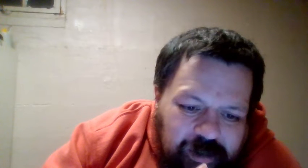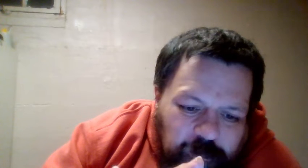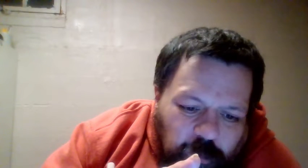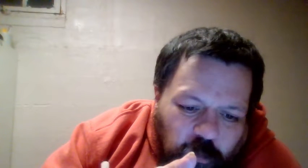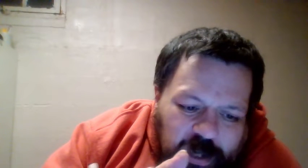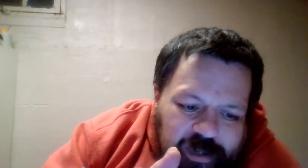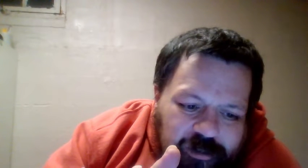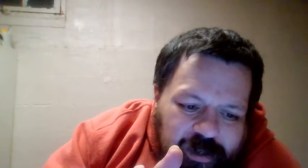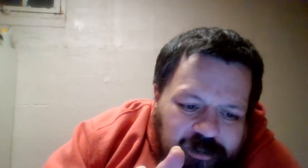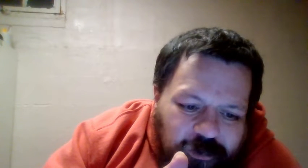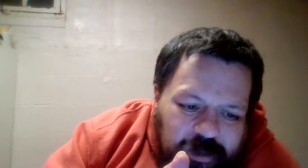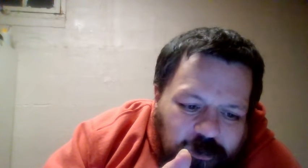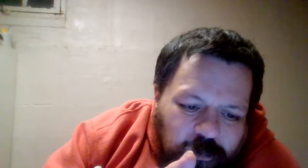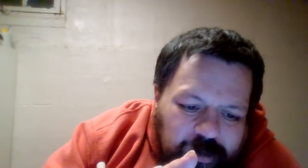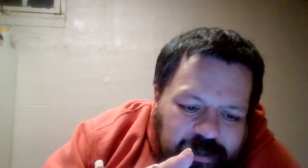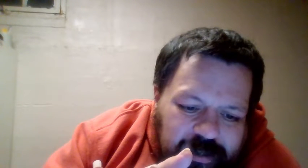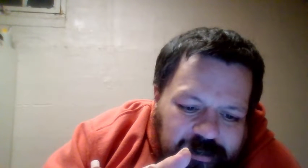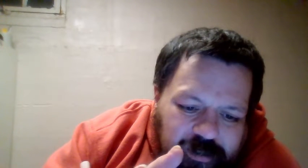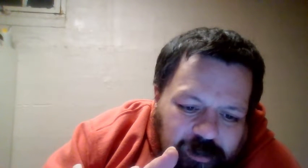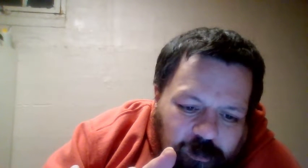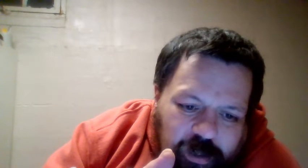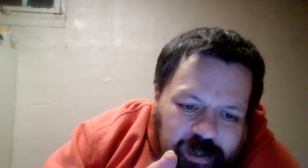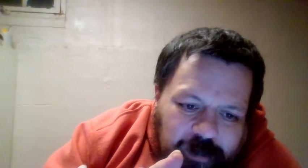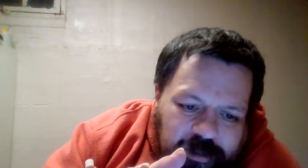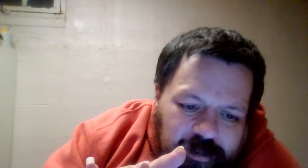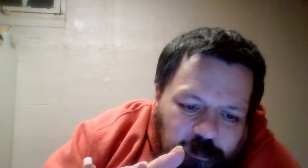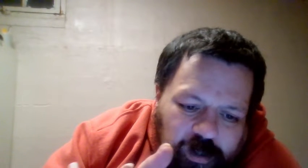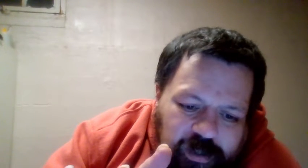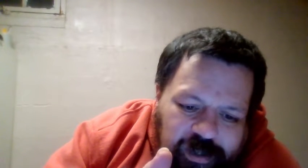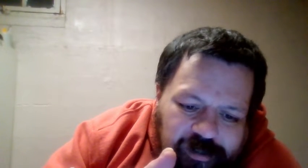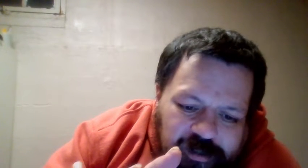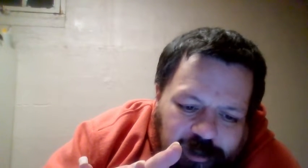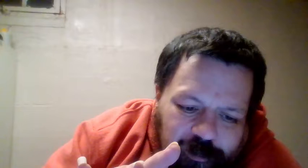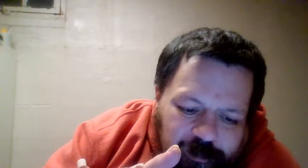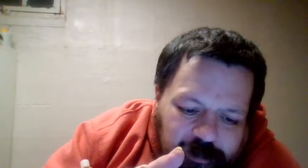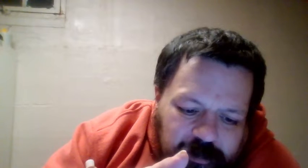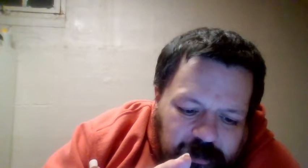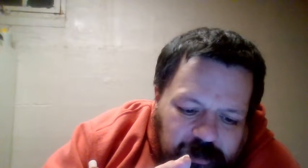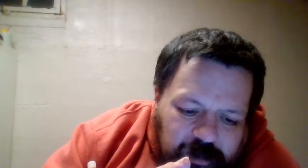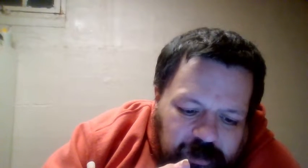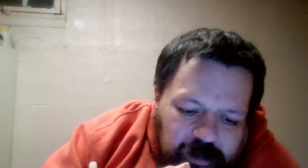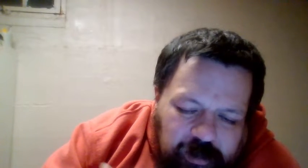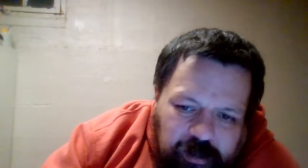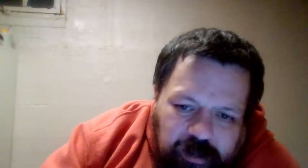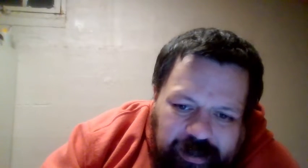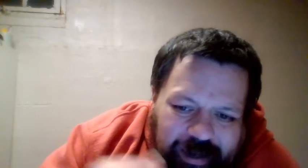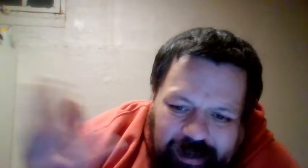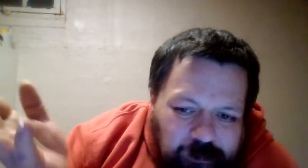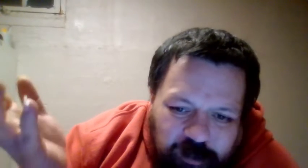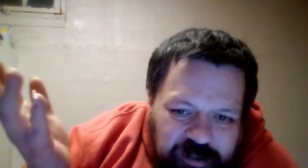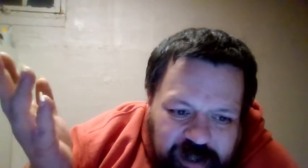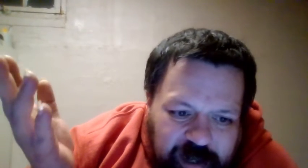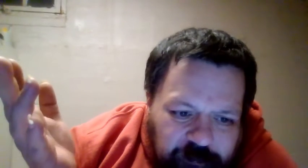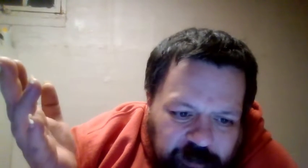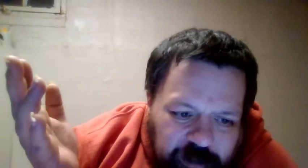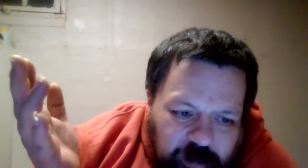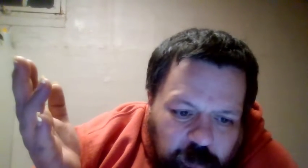But why they're not doing one this year, why they haven't done one this year, I will never know.